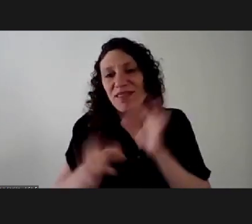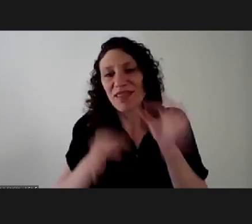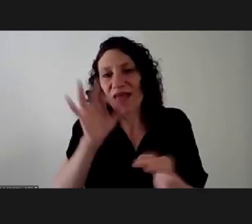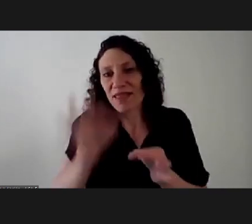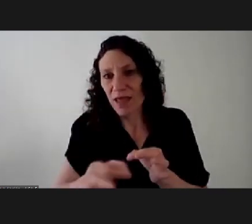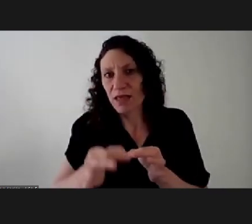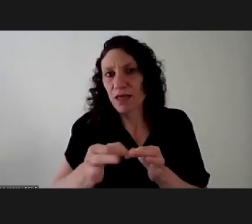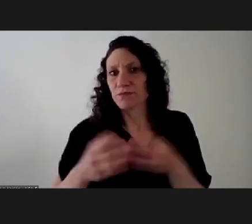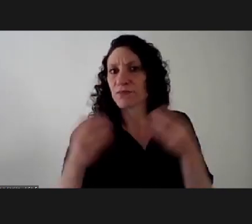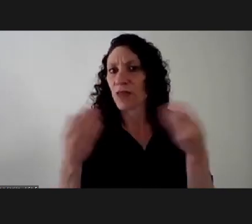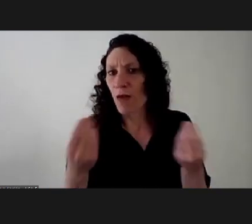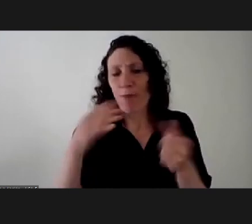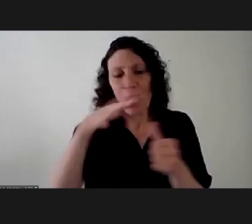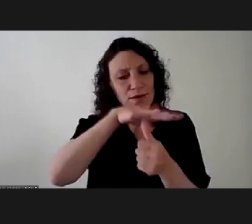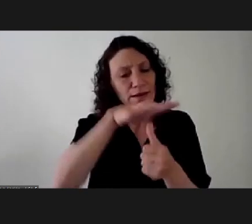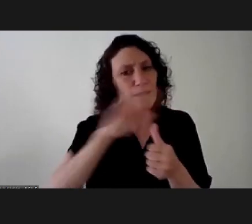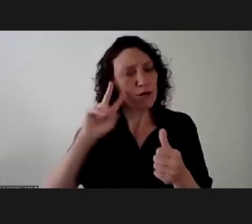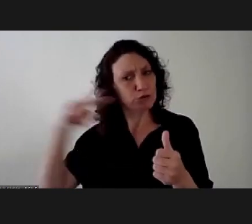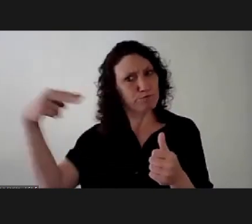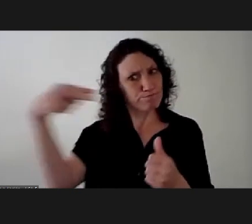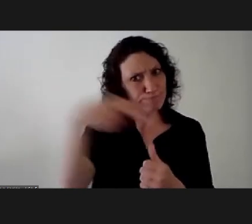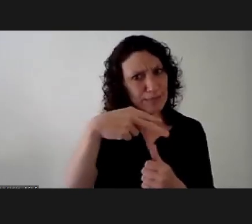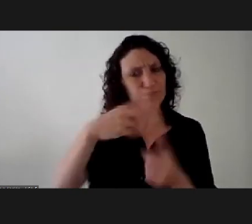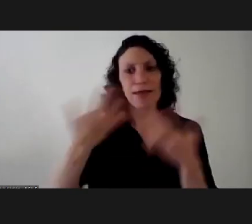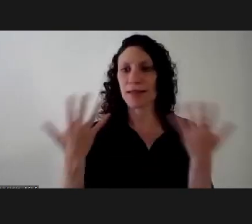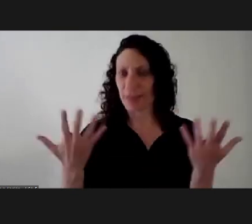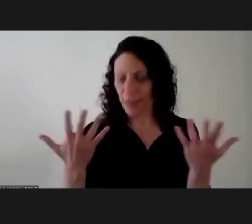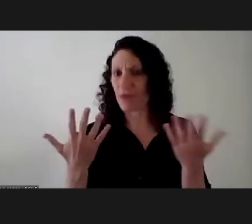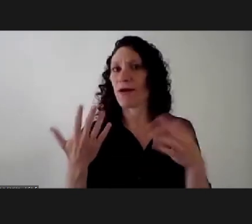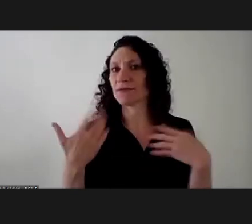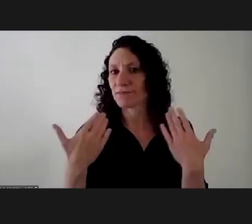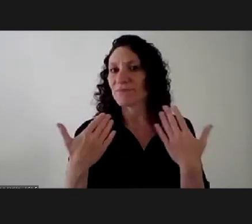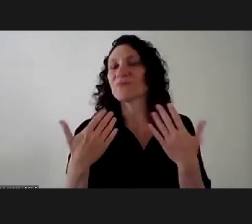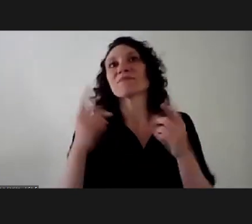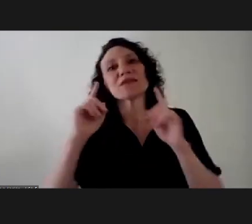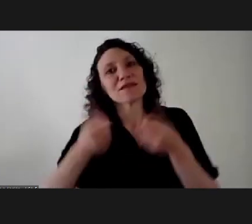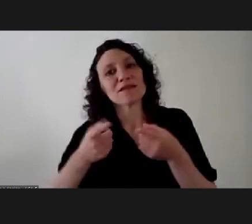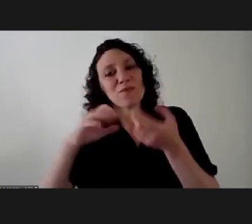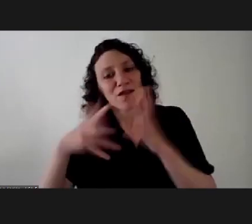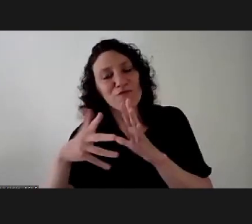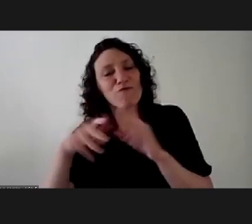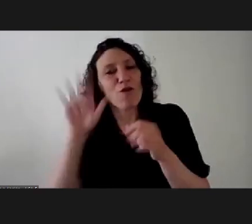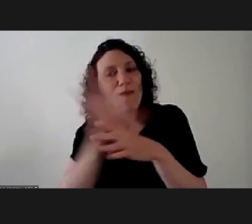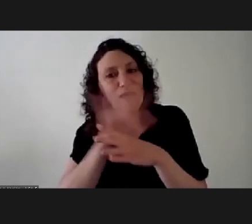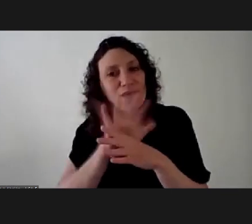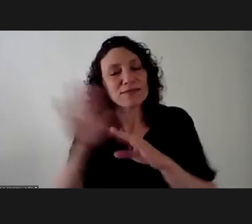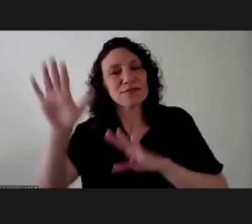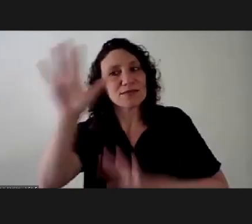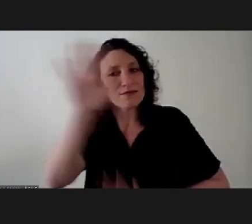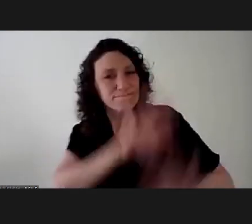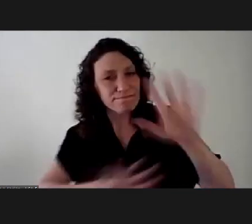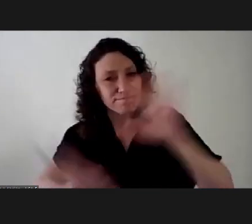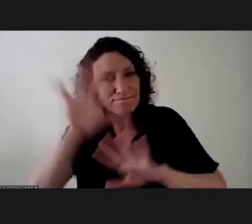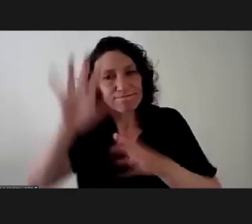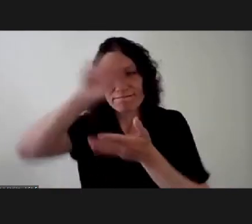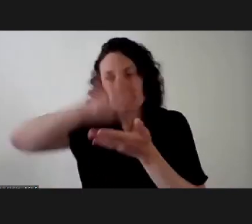responses in this way we can further explore gender perspective the way in which film is made the